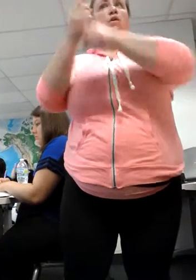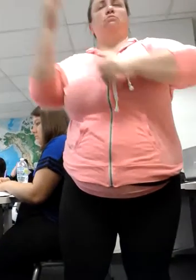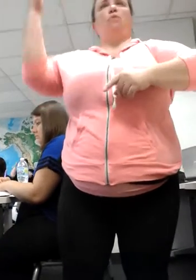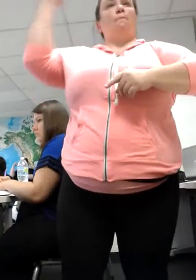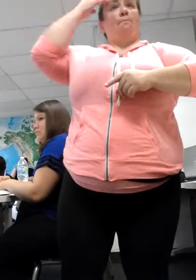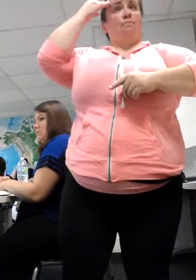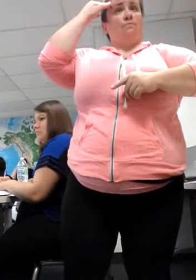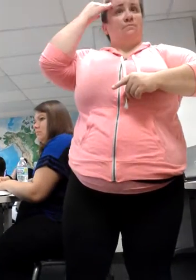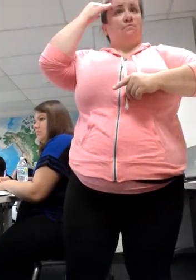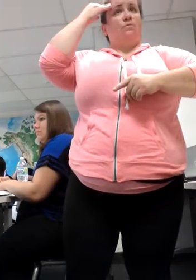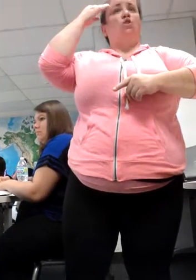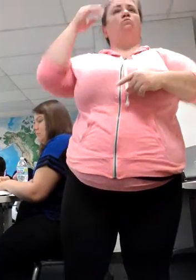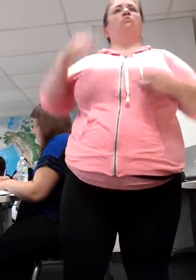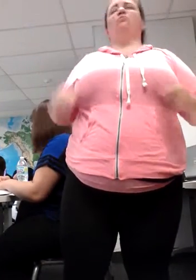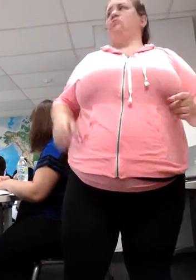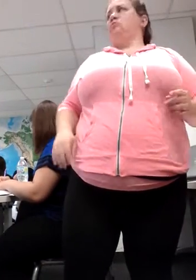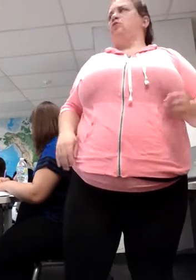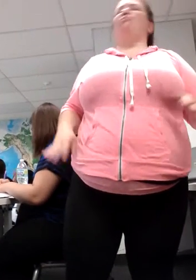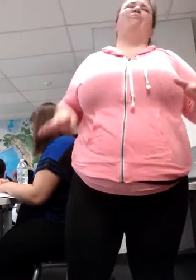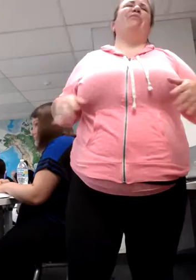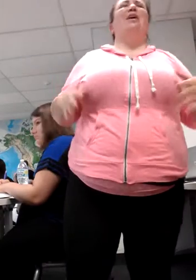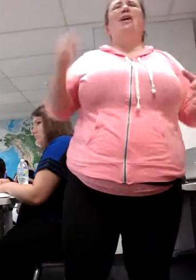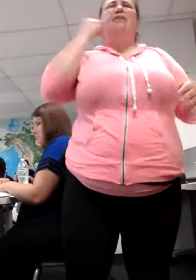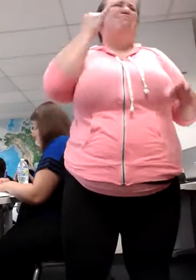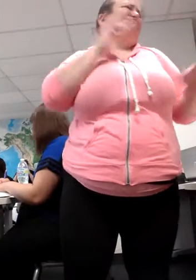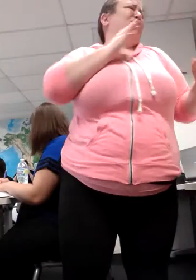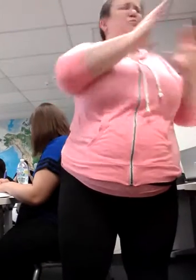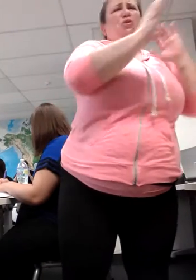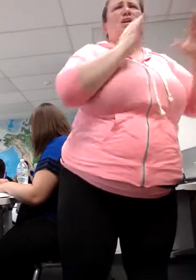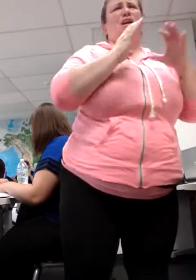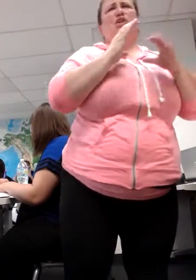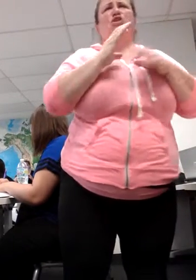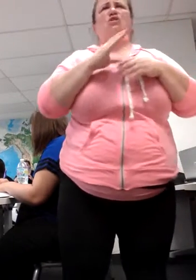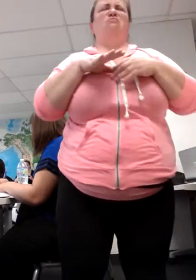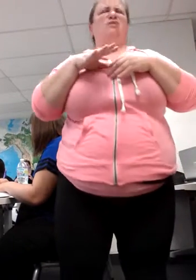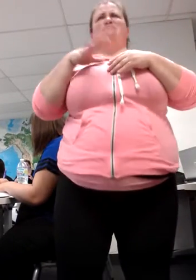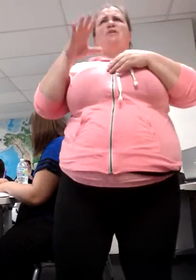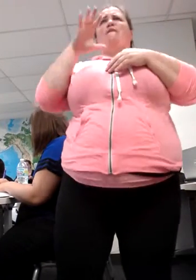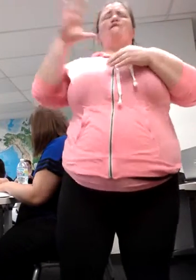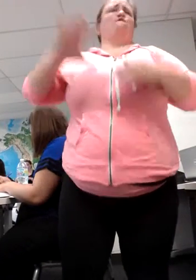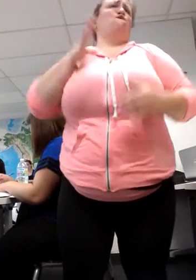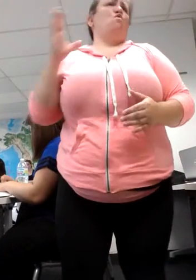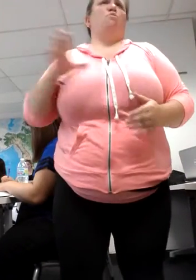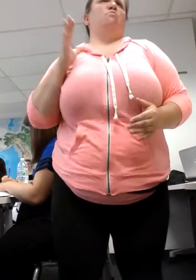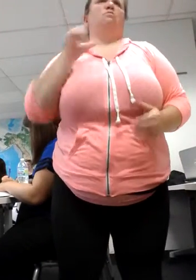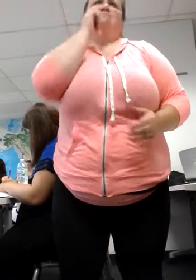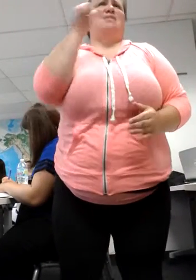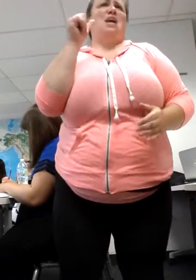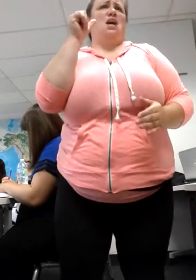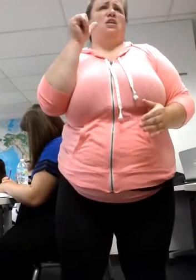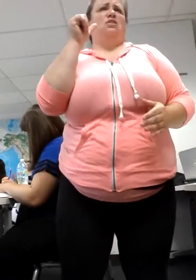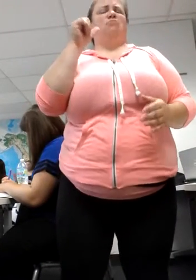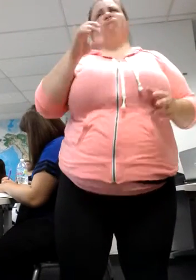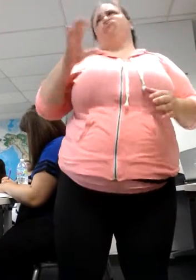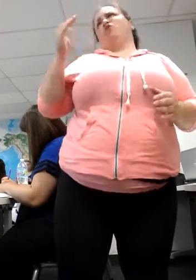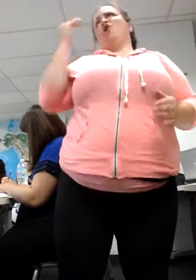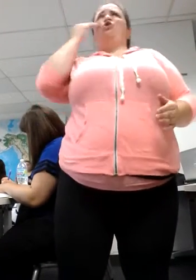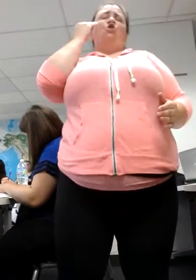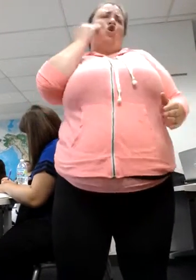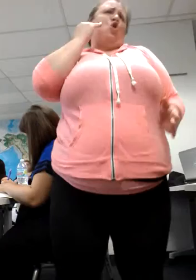Now we do it in casual conversation all the time, right? And we see deaf people do it all the time. That's how we learn how to do it. But it's